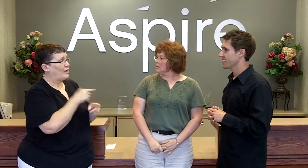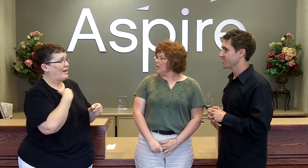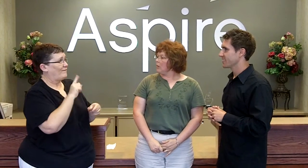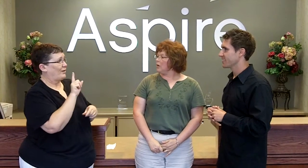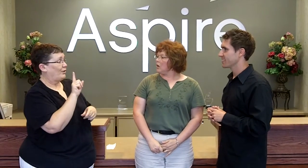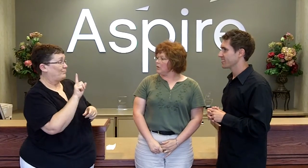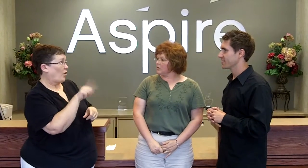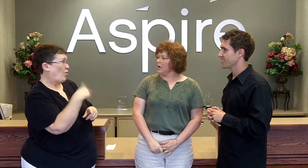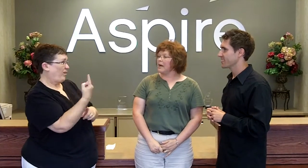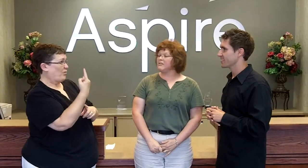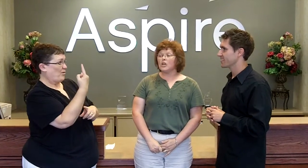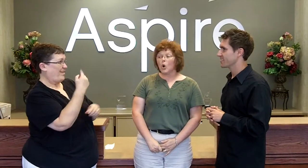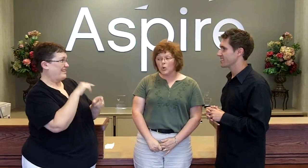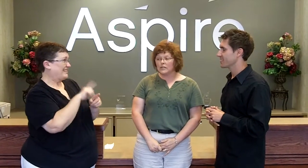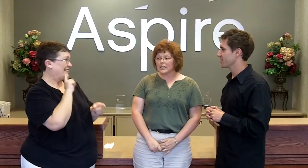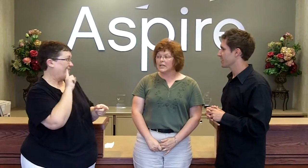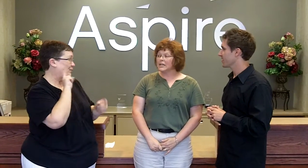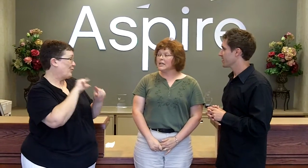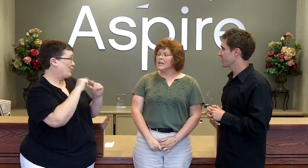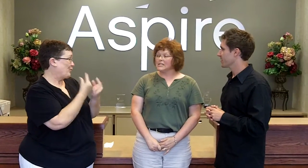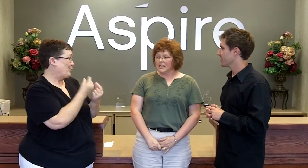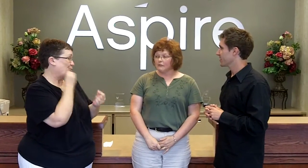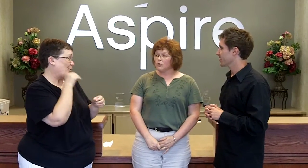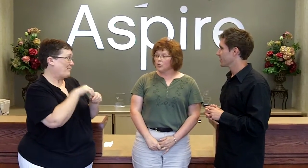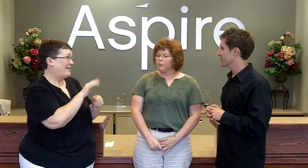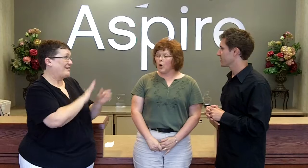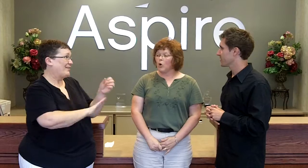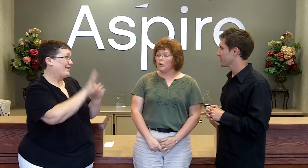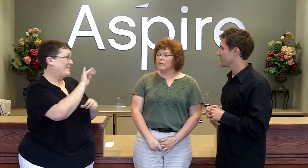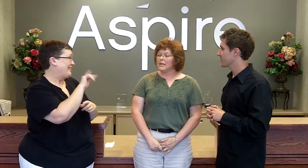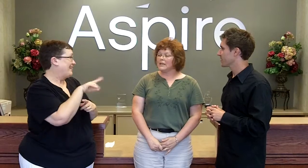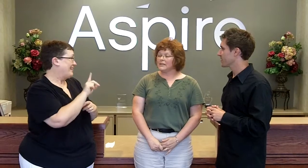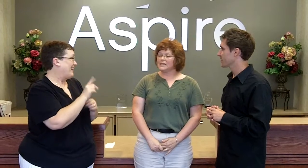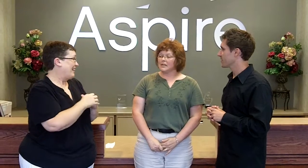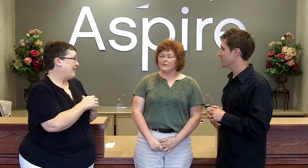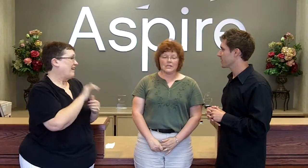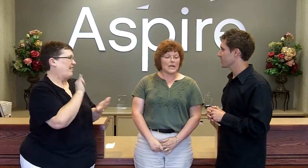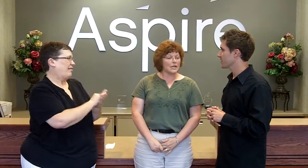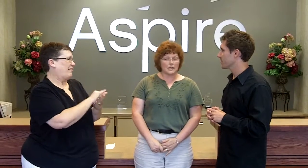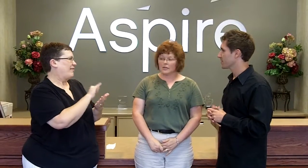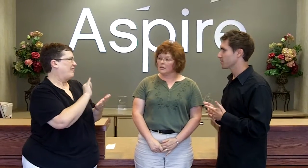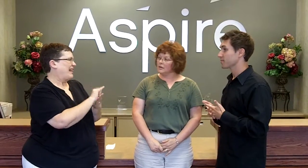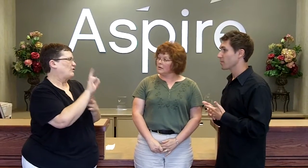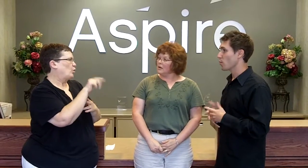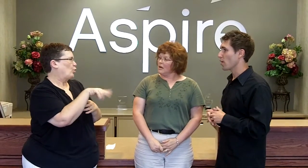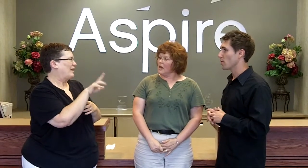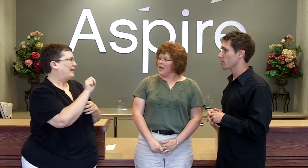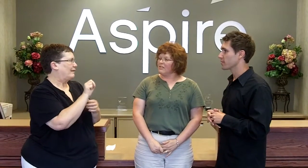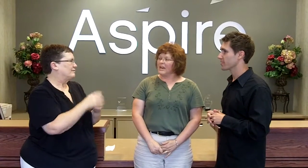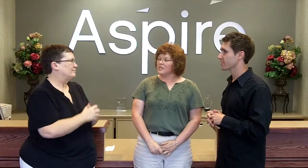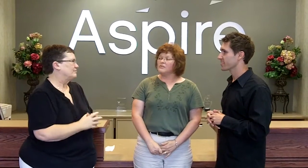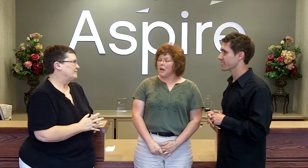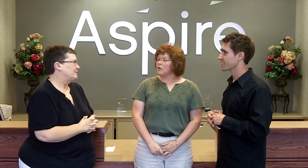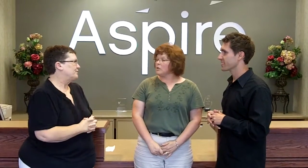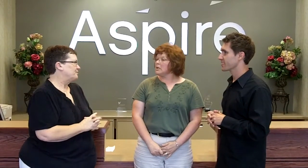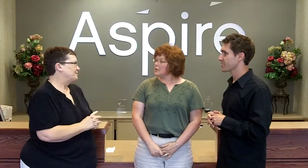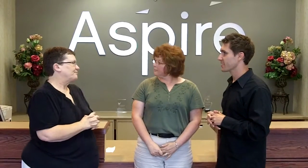We also have the only deaf group home in the state of Indiana. Oh, wow. And that is very unique.